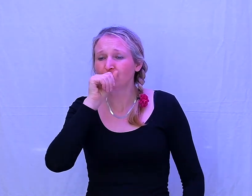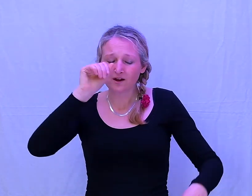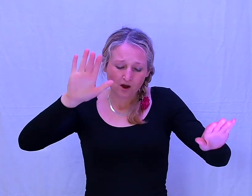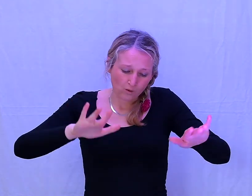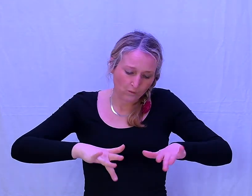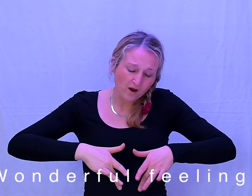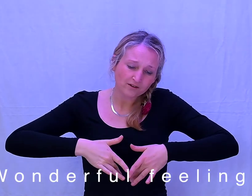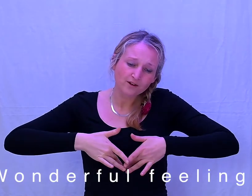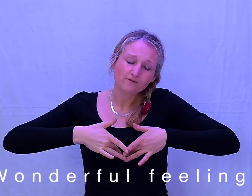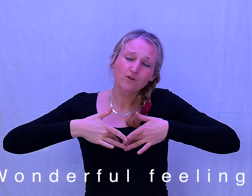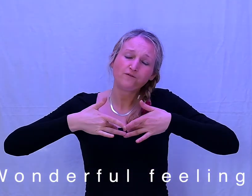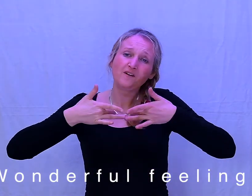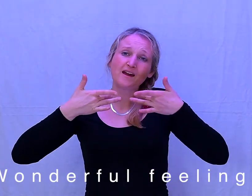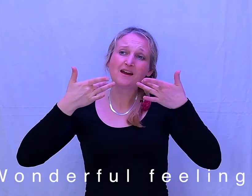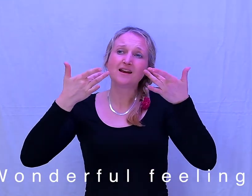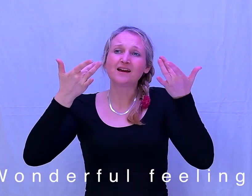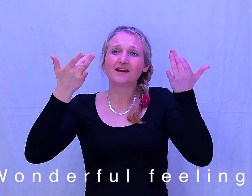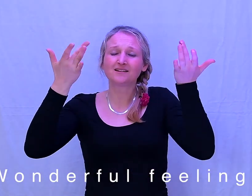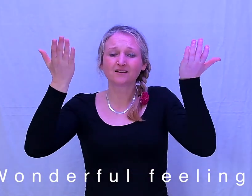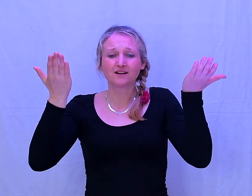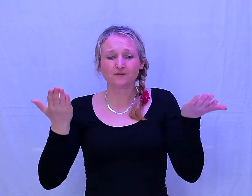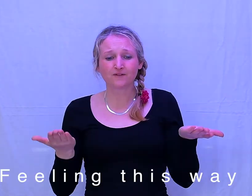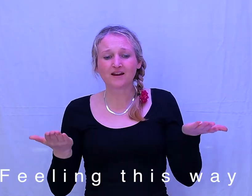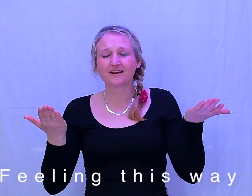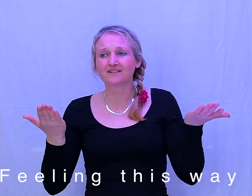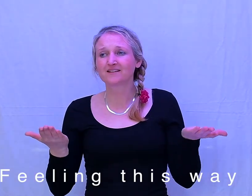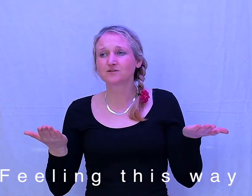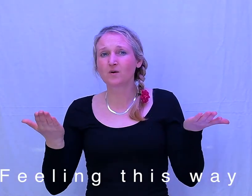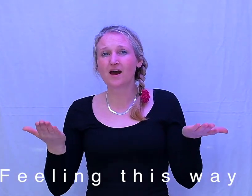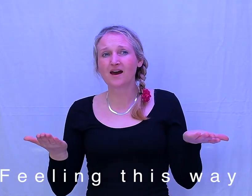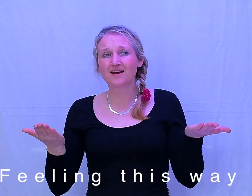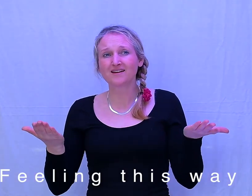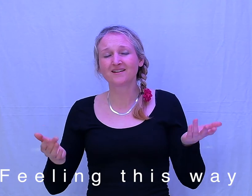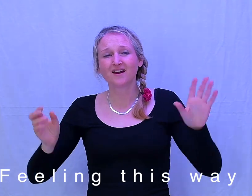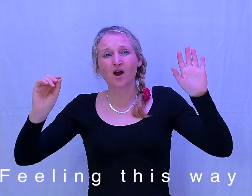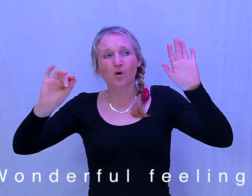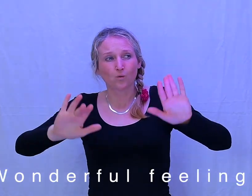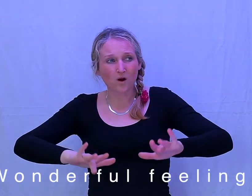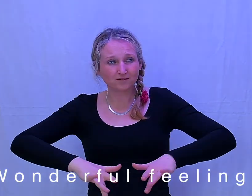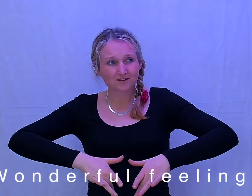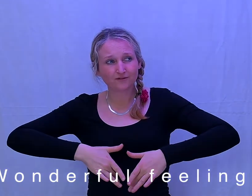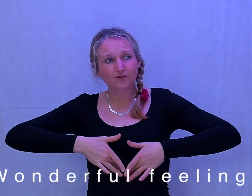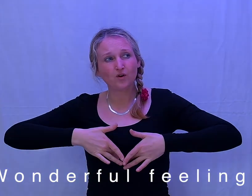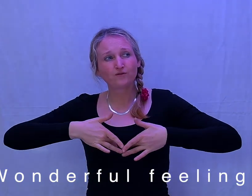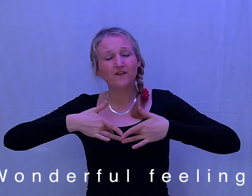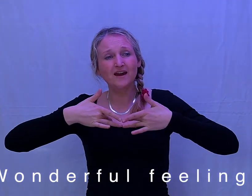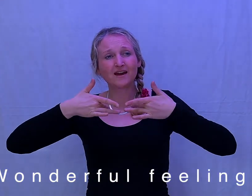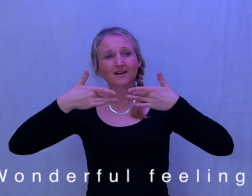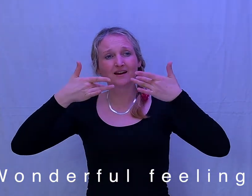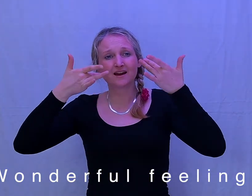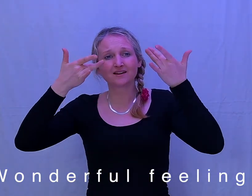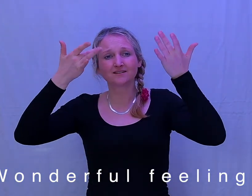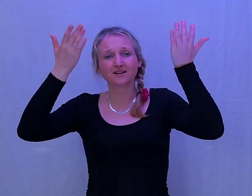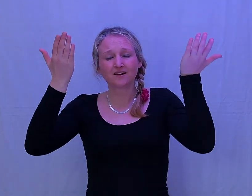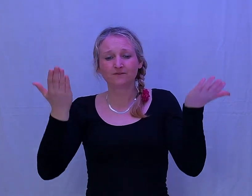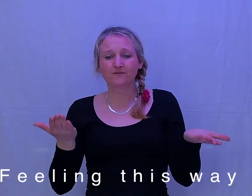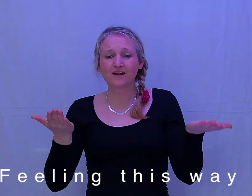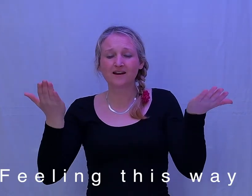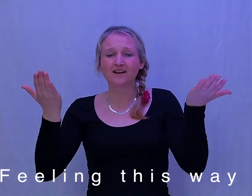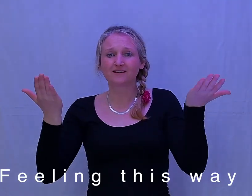Wonderful feeling, feeling this way Wonderful feeling, feeling